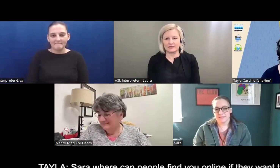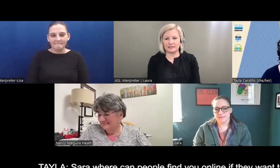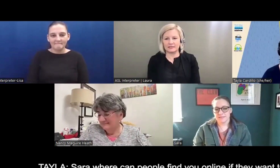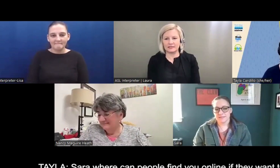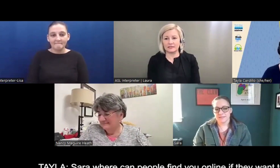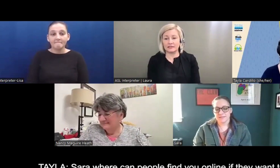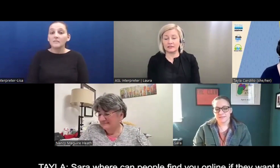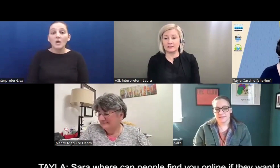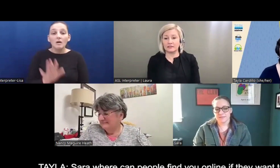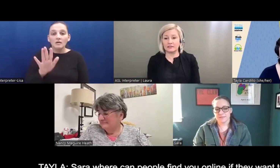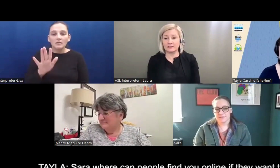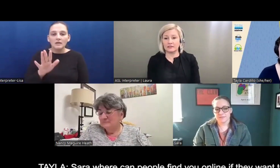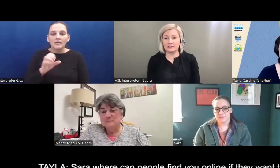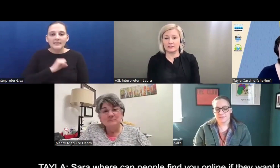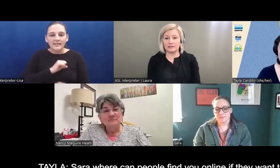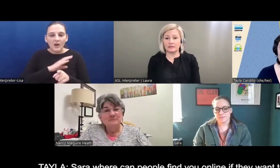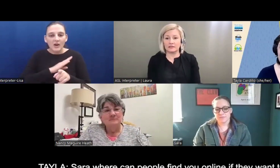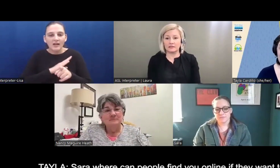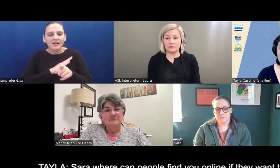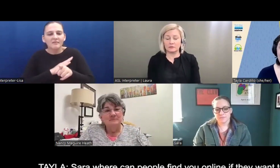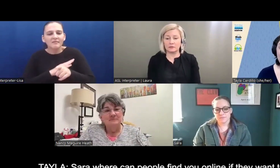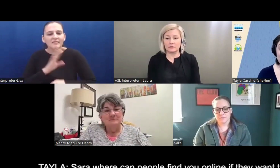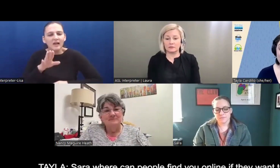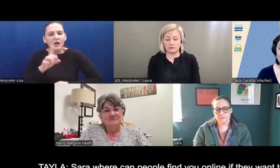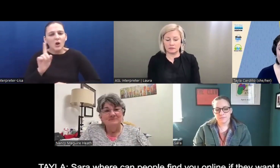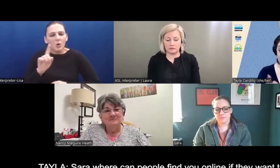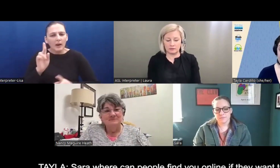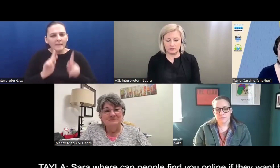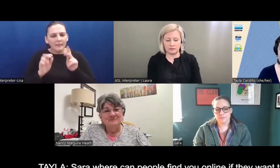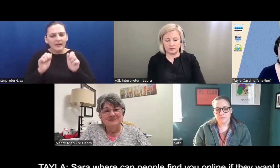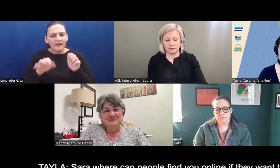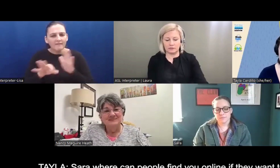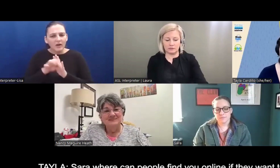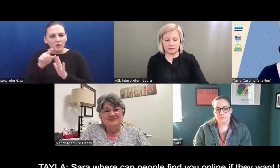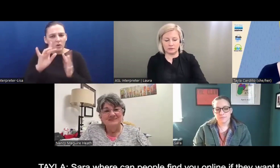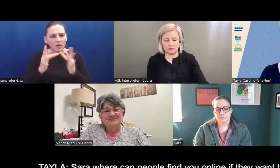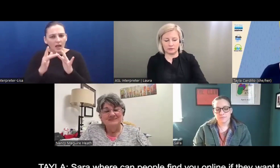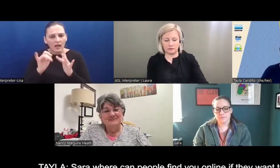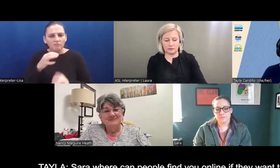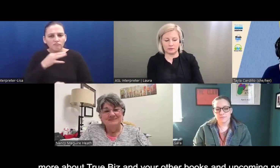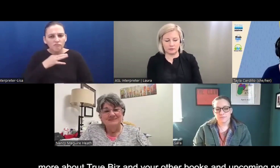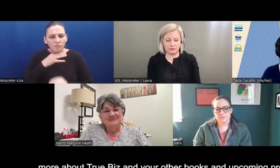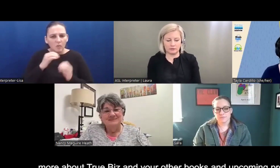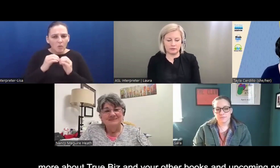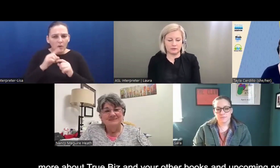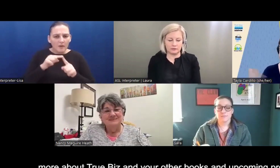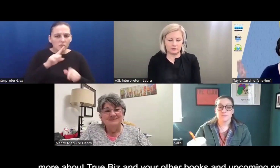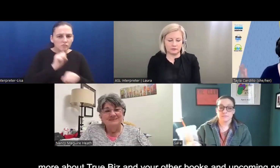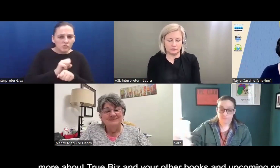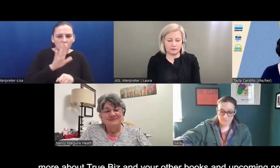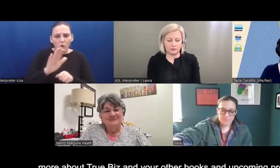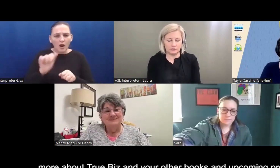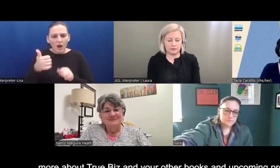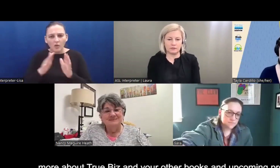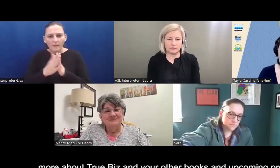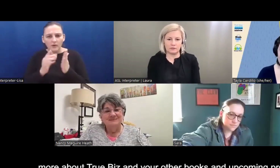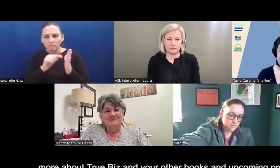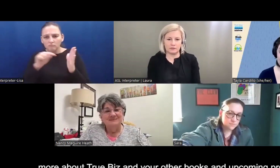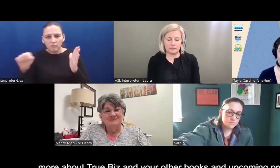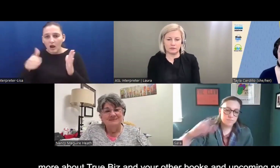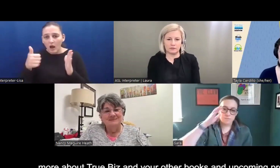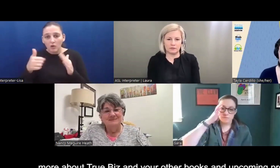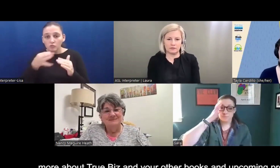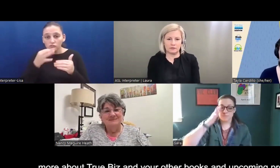Oh, and Sarah, so where can people find you online if they want to learn more about Truebiz and your other books and any of your upcoming